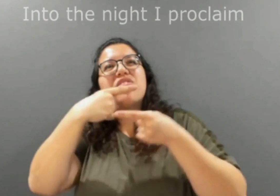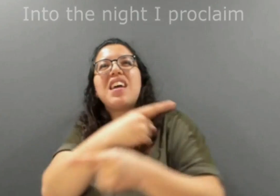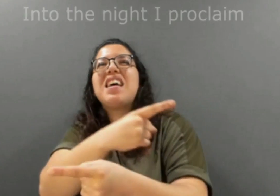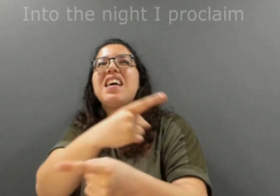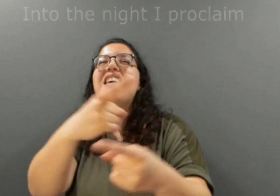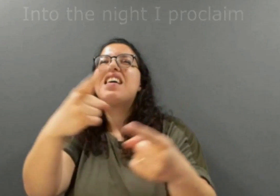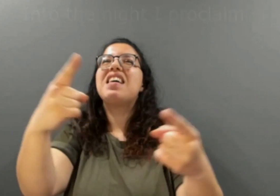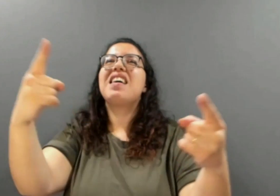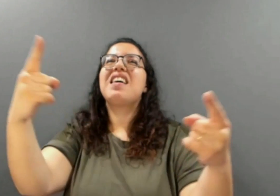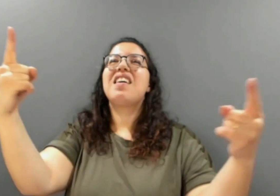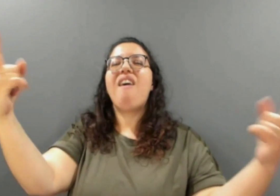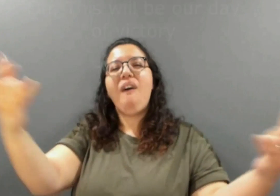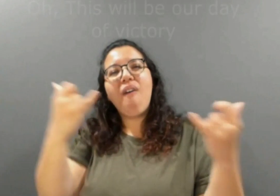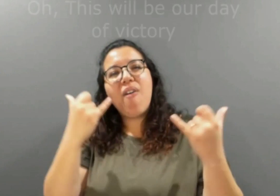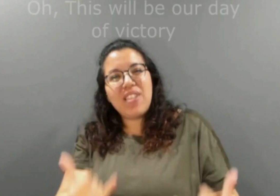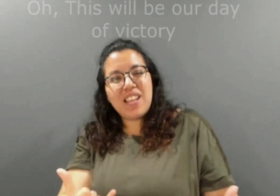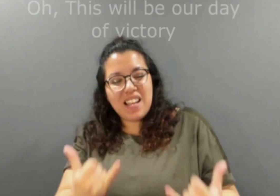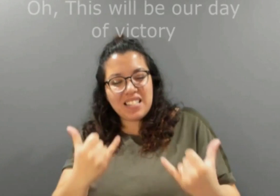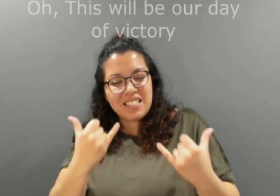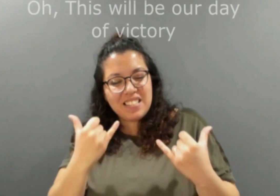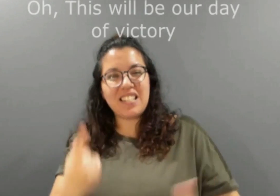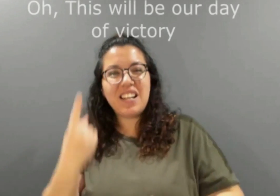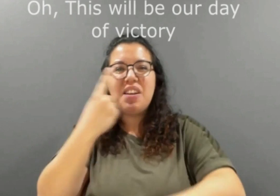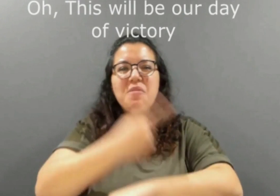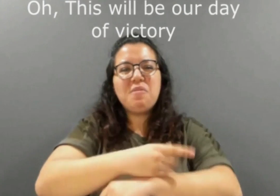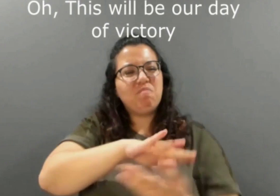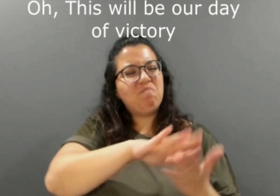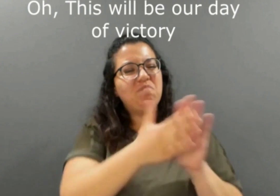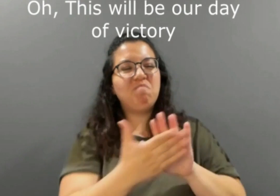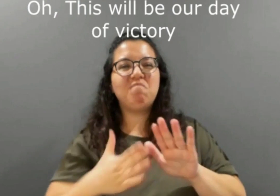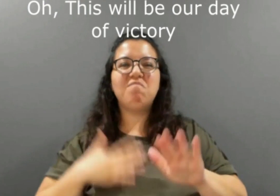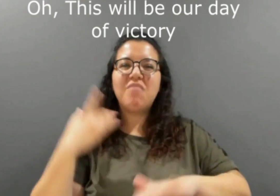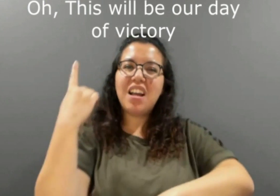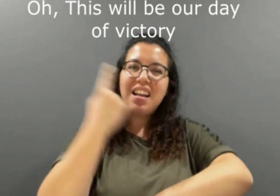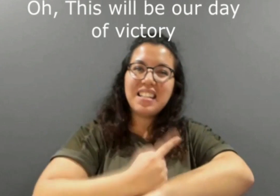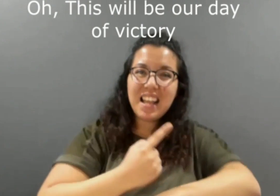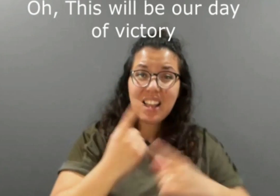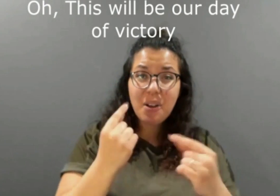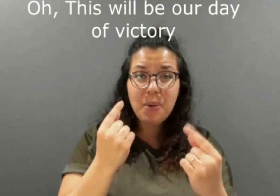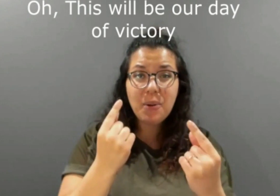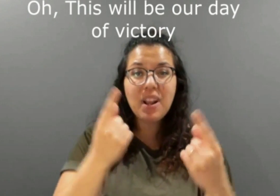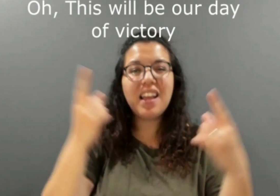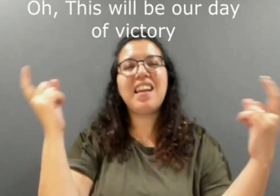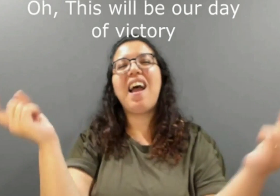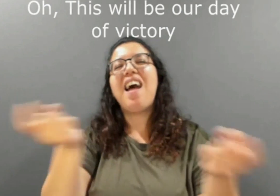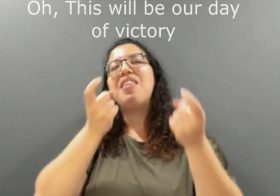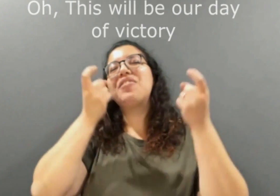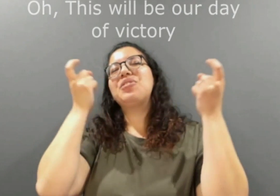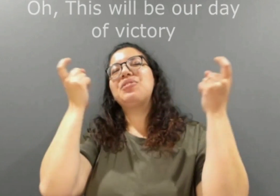That this will be my day of victory